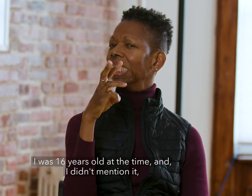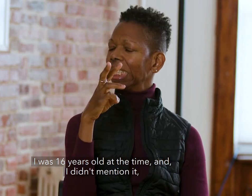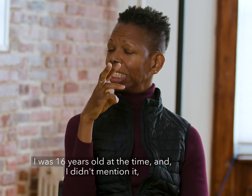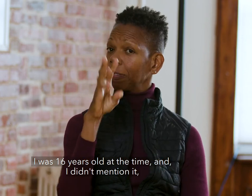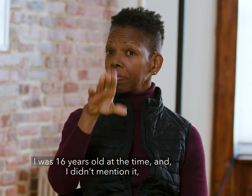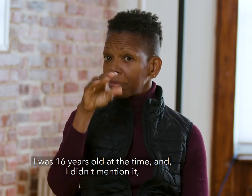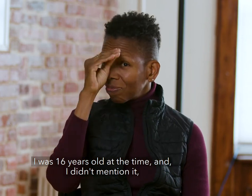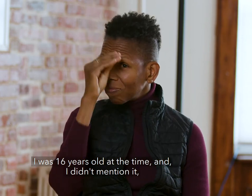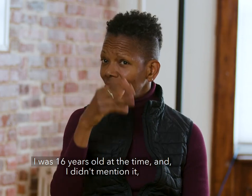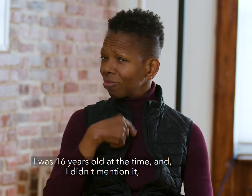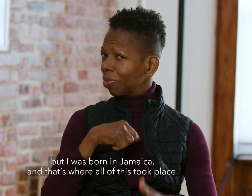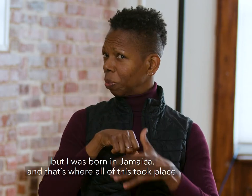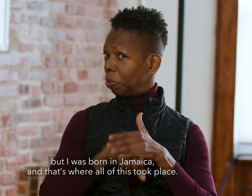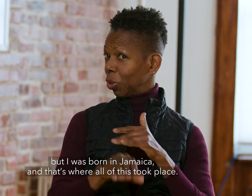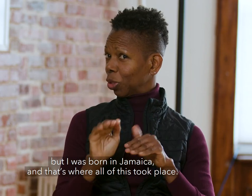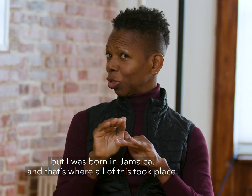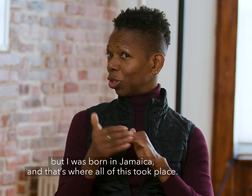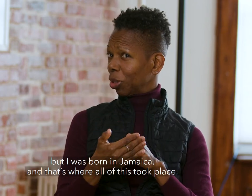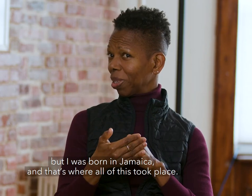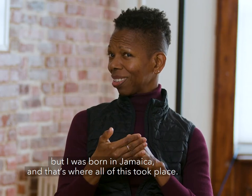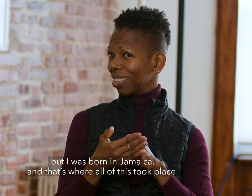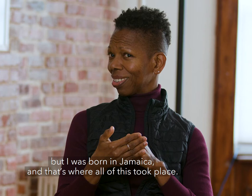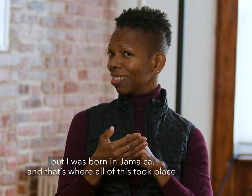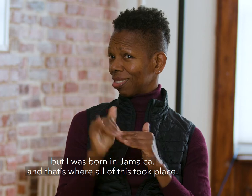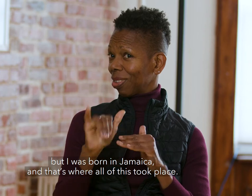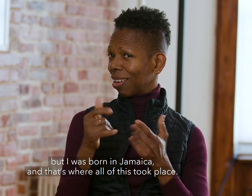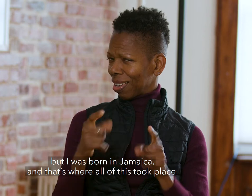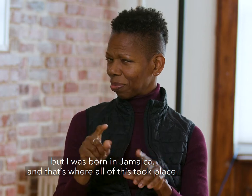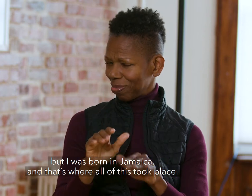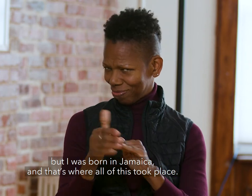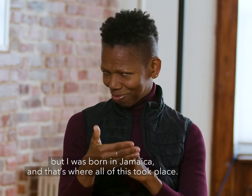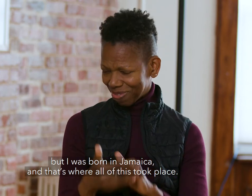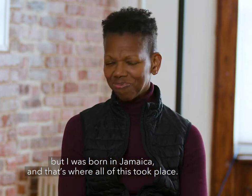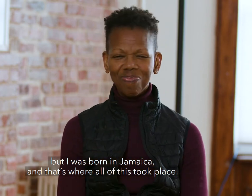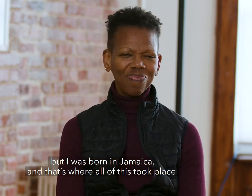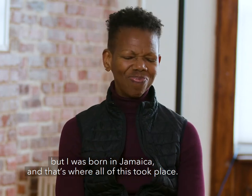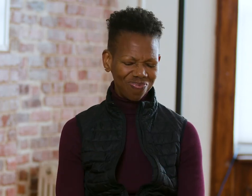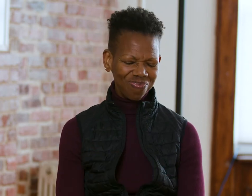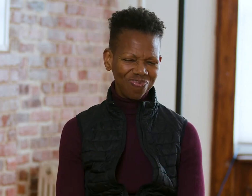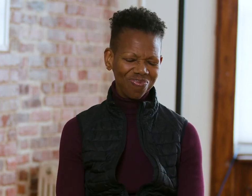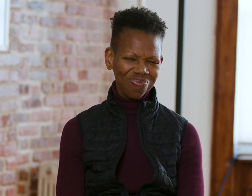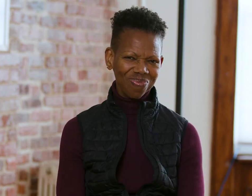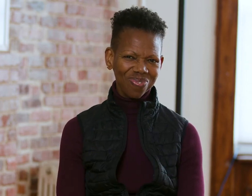I was 16 years old at the time. And I didn't mention it. But I was born in Jamaica. And that's where all of this took place.